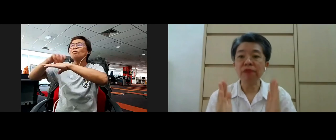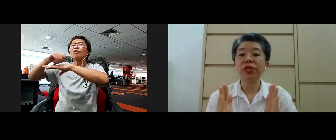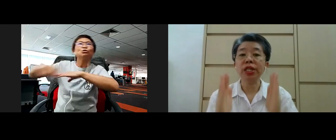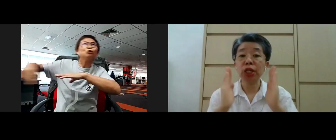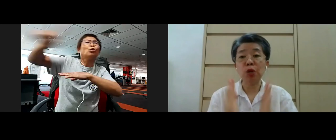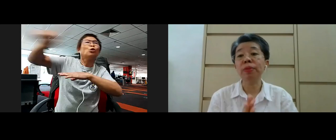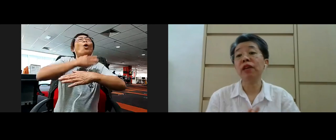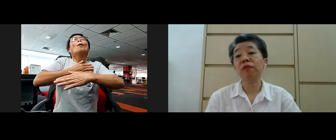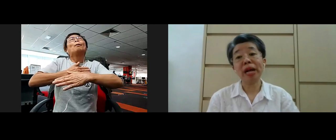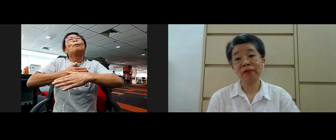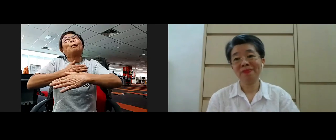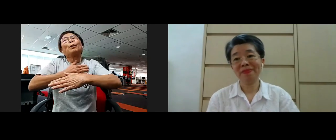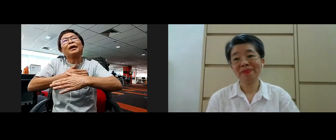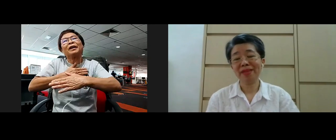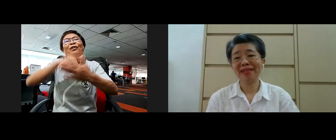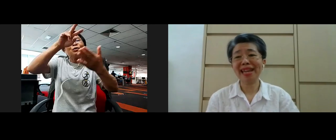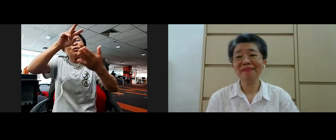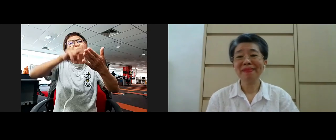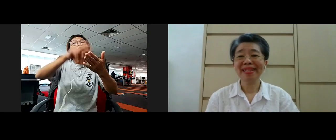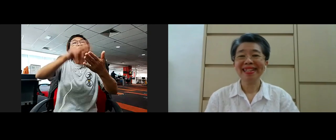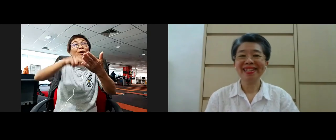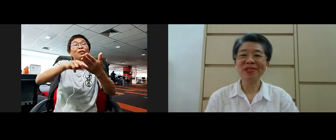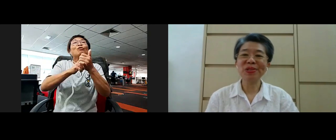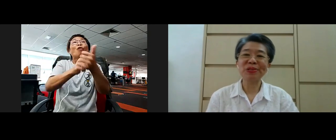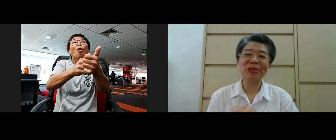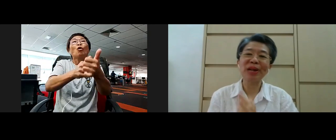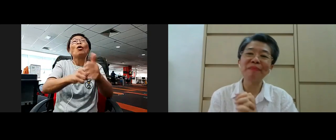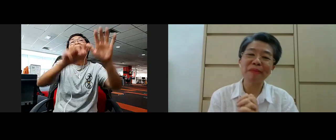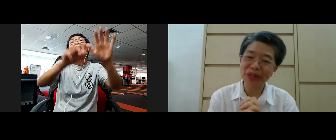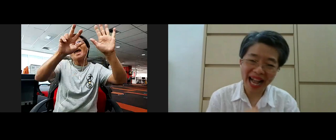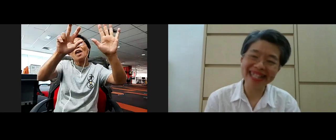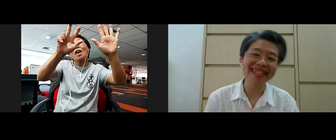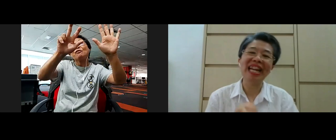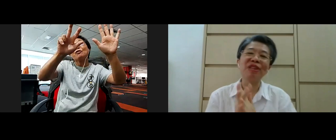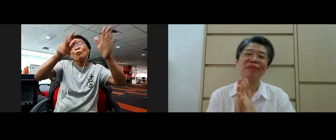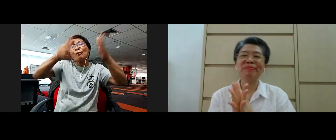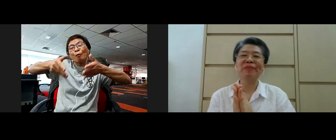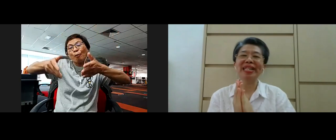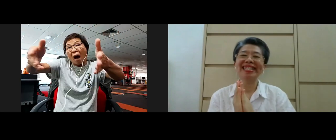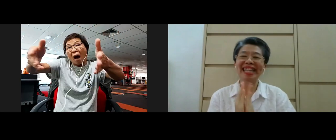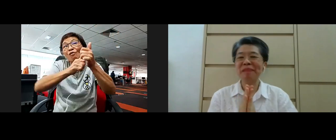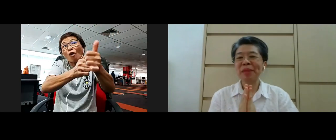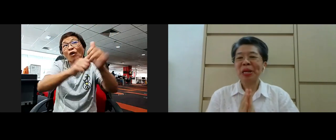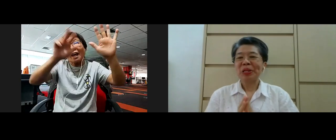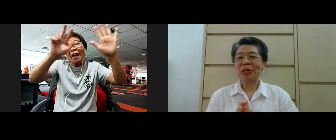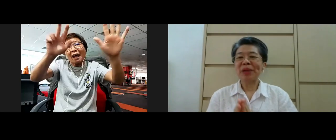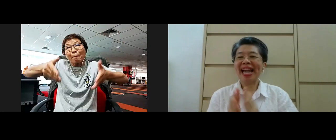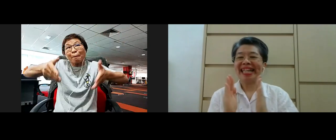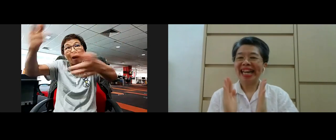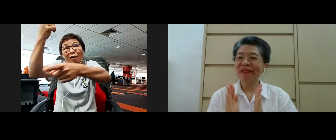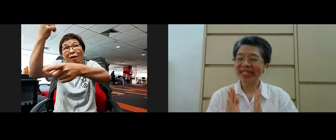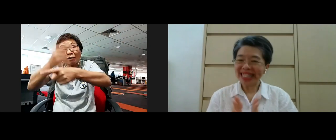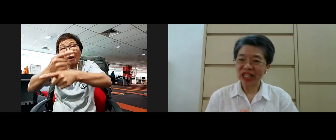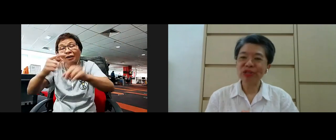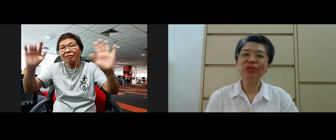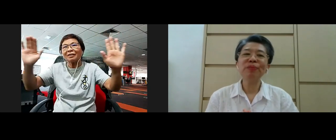revisit the noble A4 path okay so I'm going to answer it that way brother Bobby yeah so we're